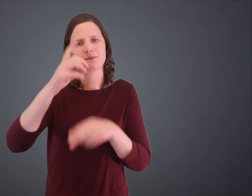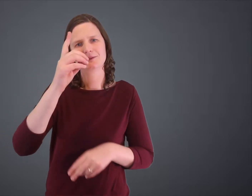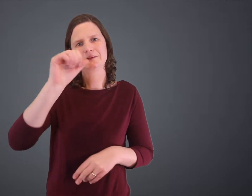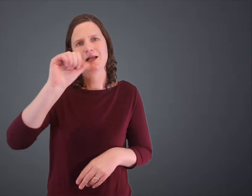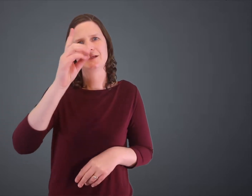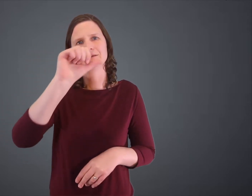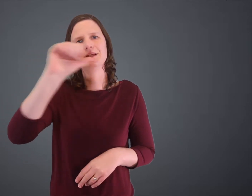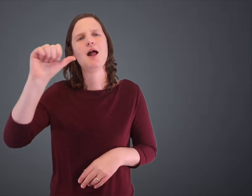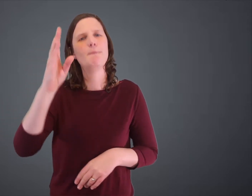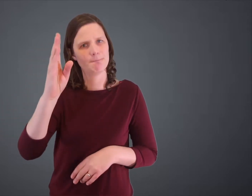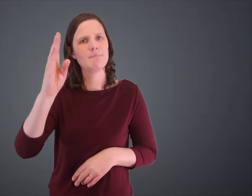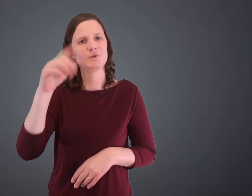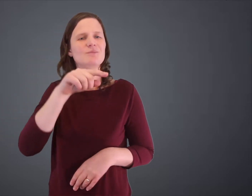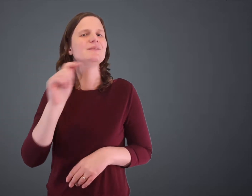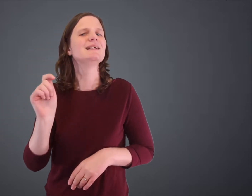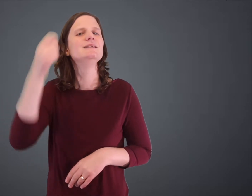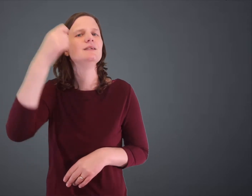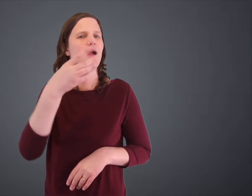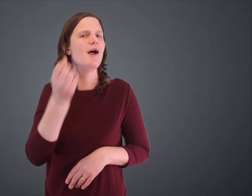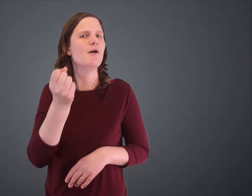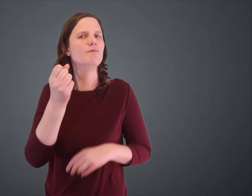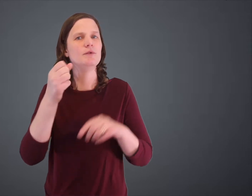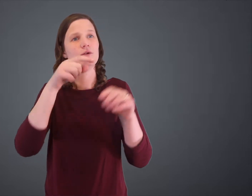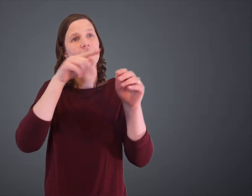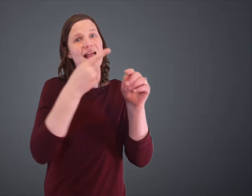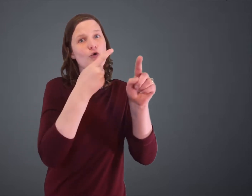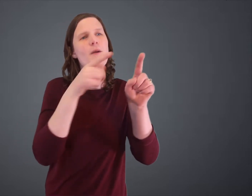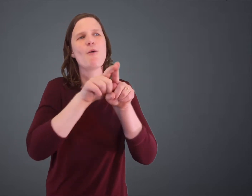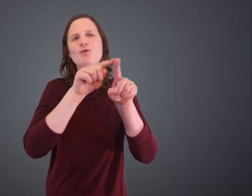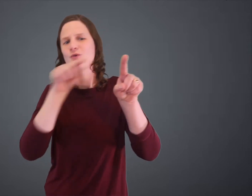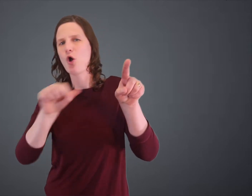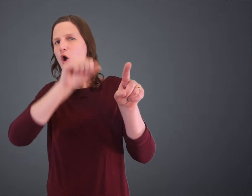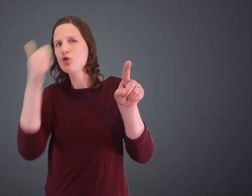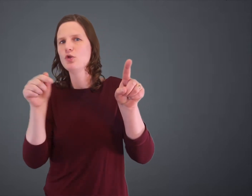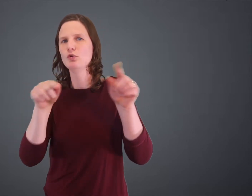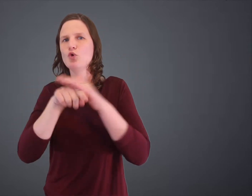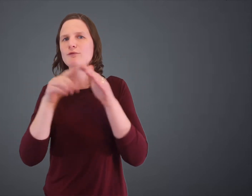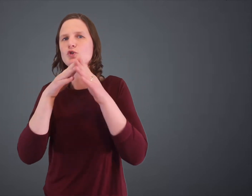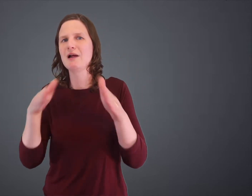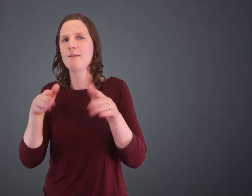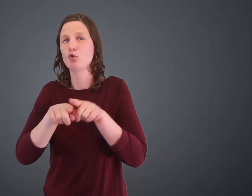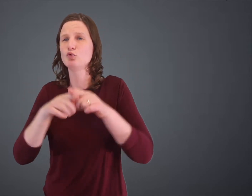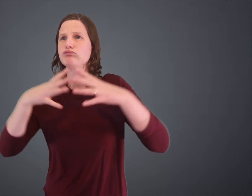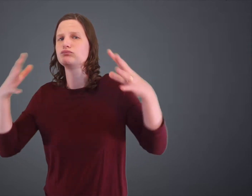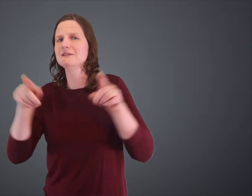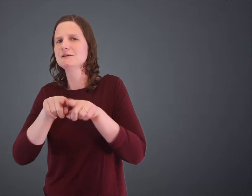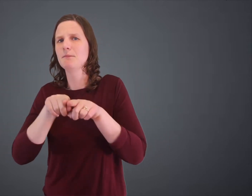refugee camp called Dadaab. That's also in Kenya, and it's also